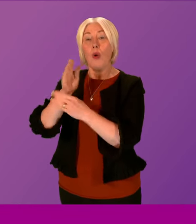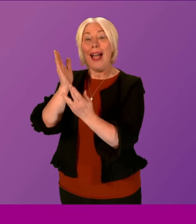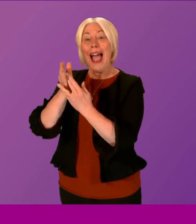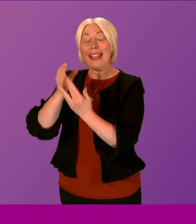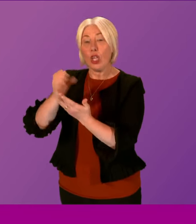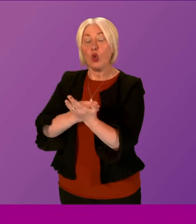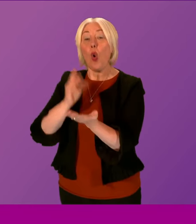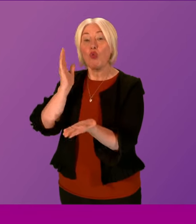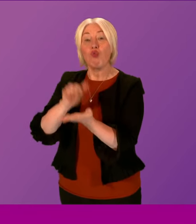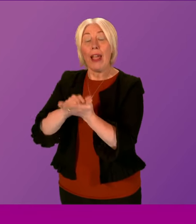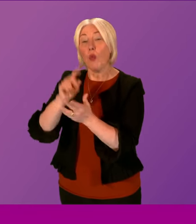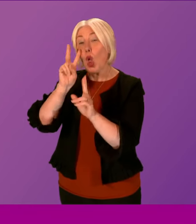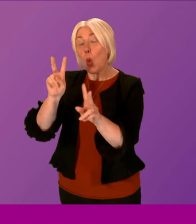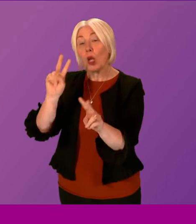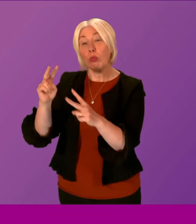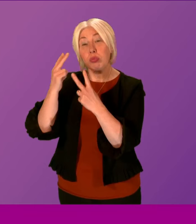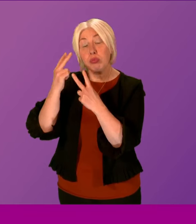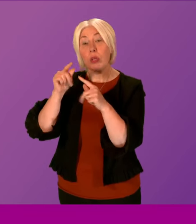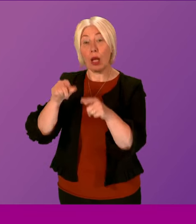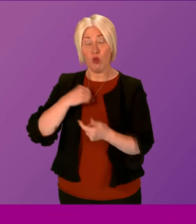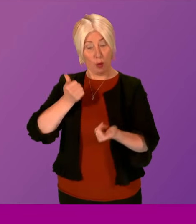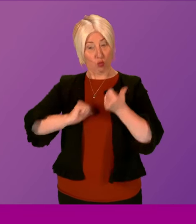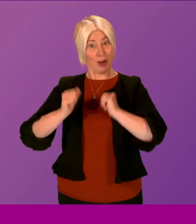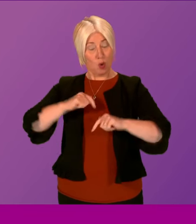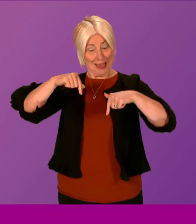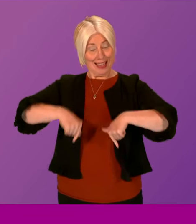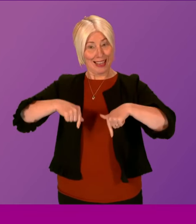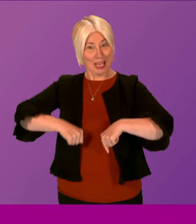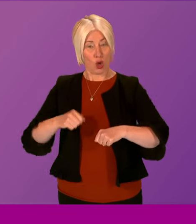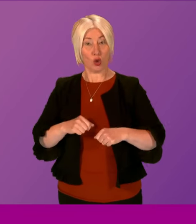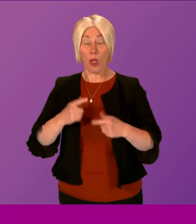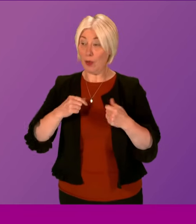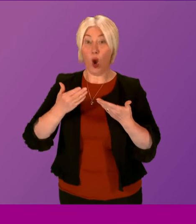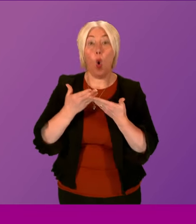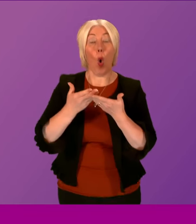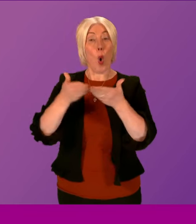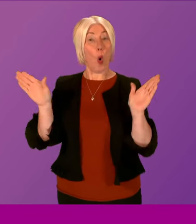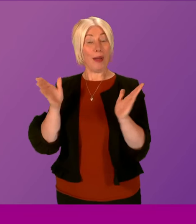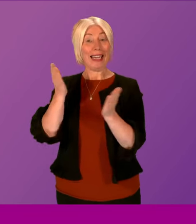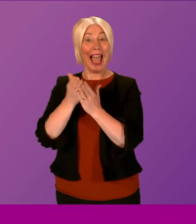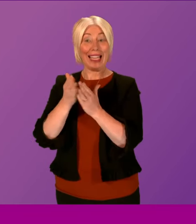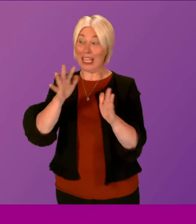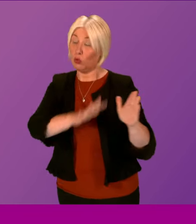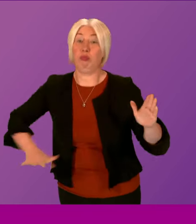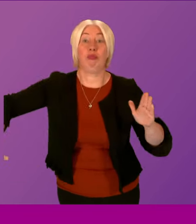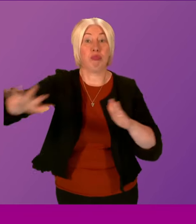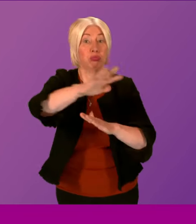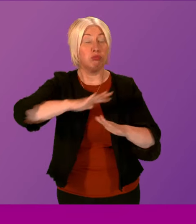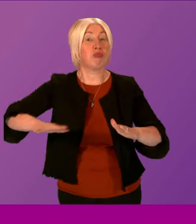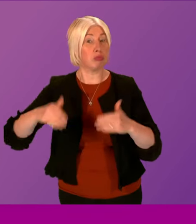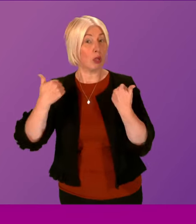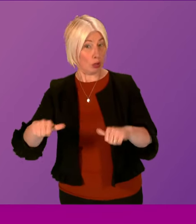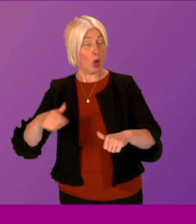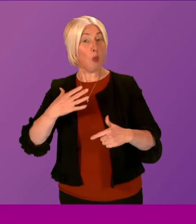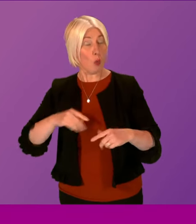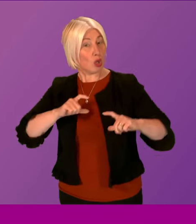but I think we can be quite rightly proud here in Scotland that we have some of the most open access to our land anywhere and as a nation we do want that to